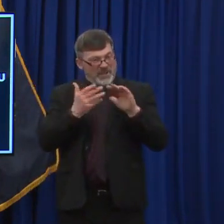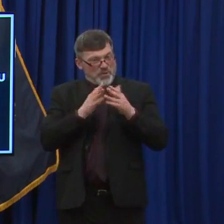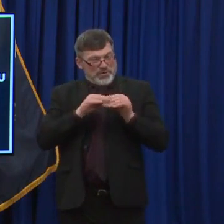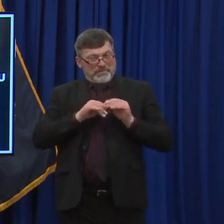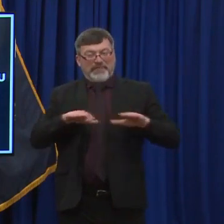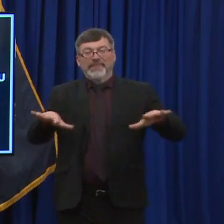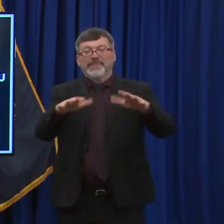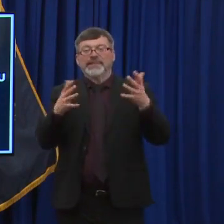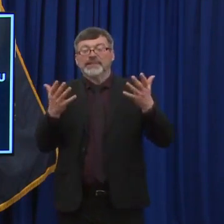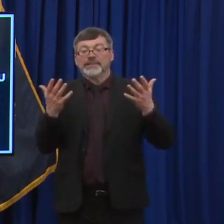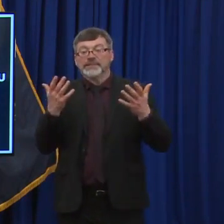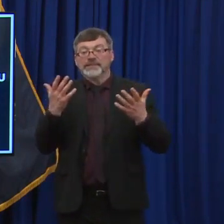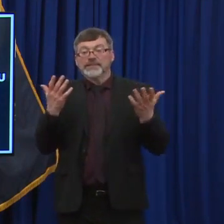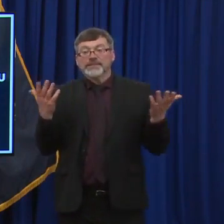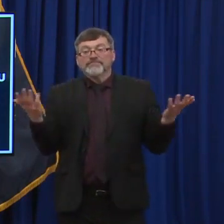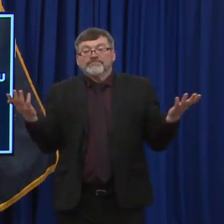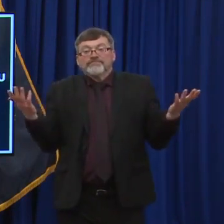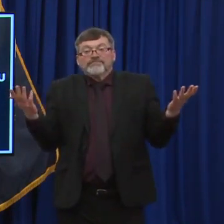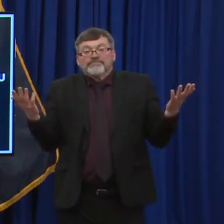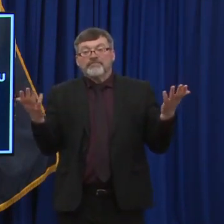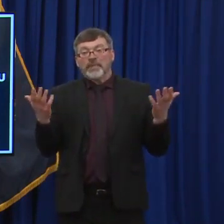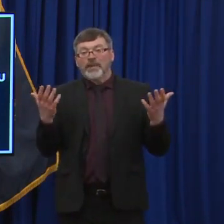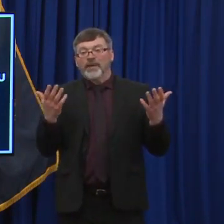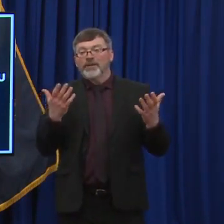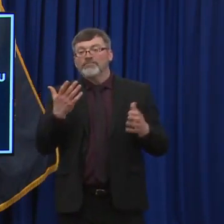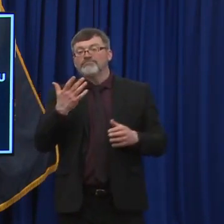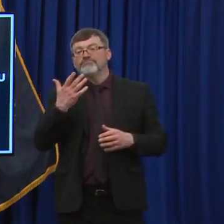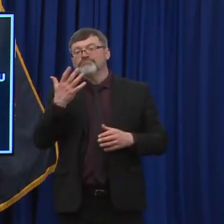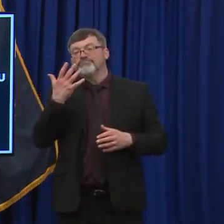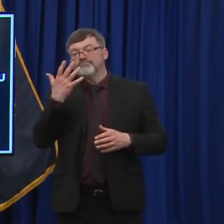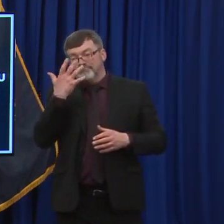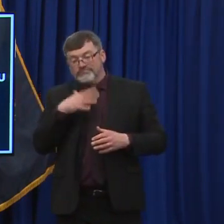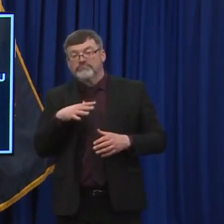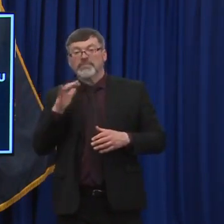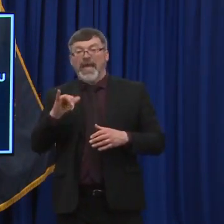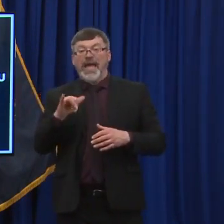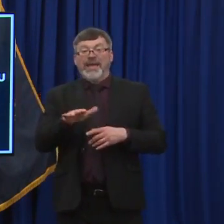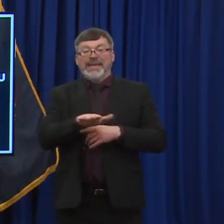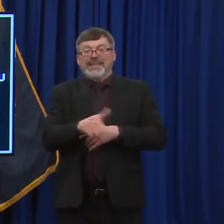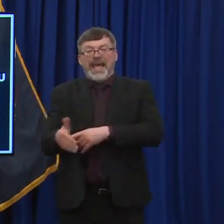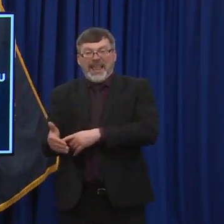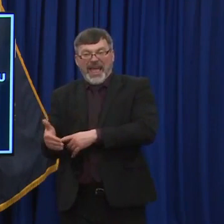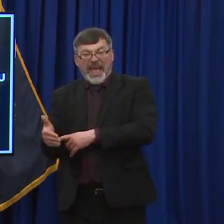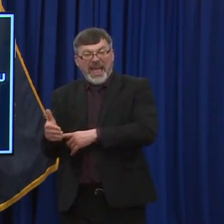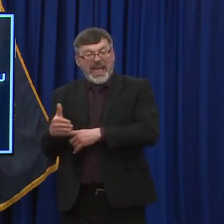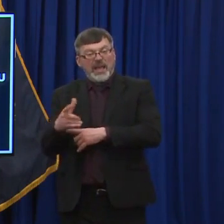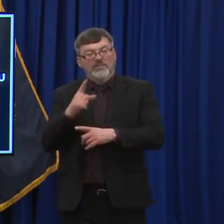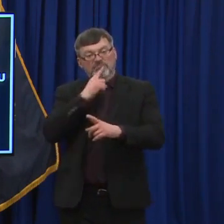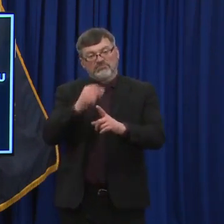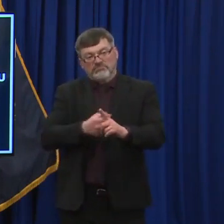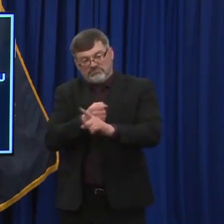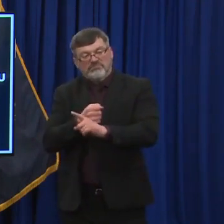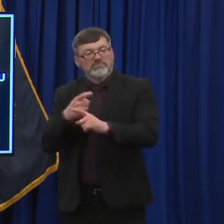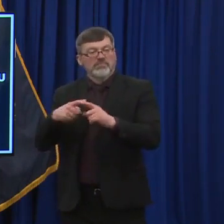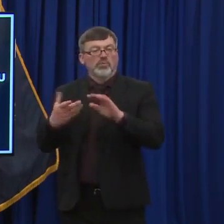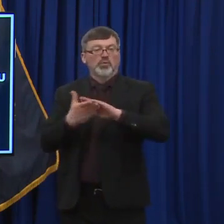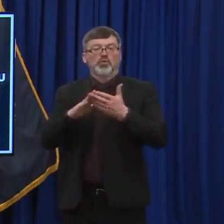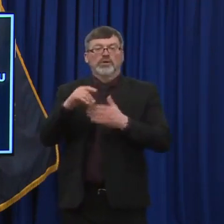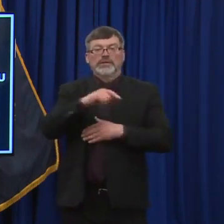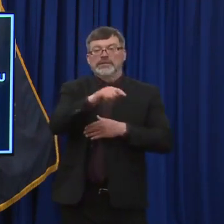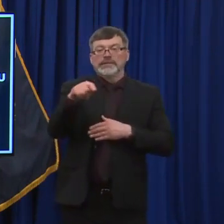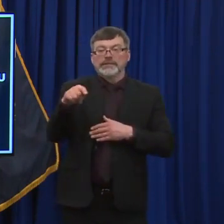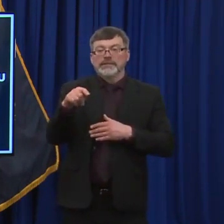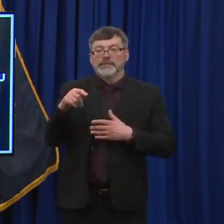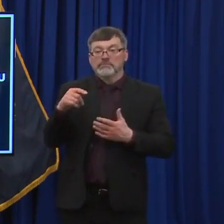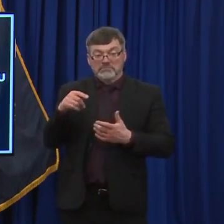the majority, unfortunately, majority of any of the fatalities that we're seeing now are community-driven, really not in long-term care. So,